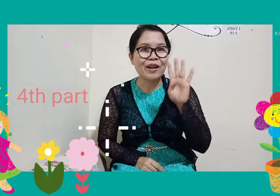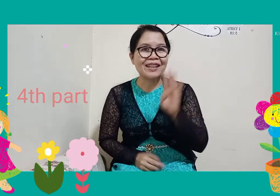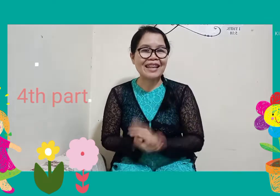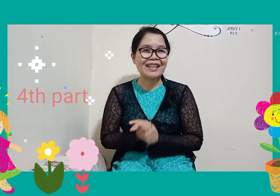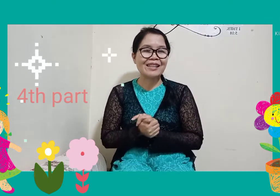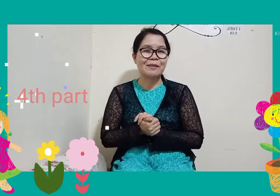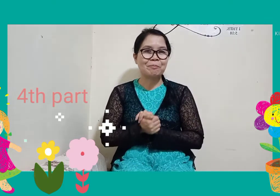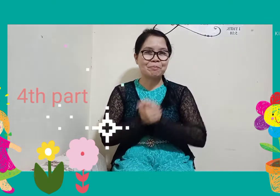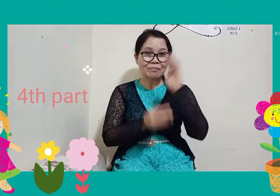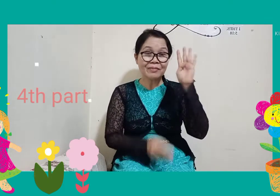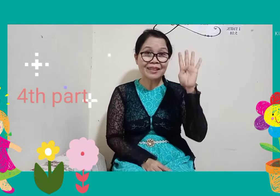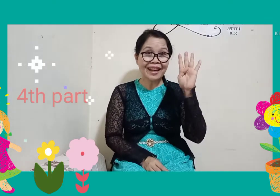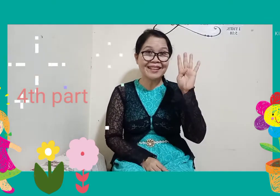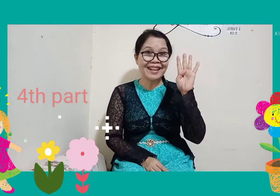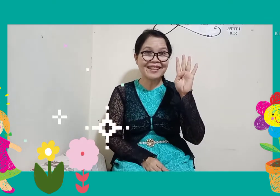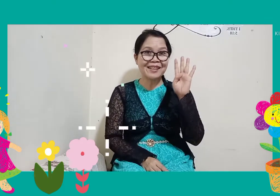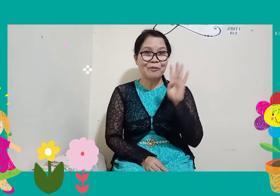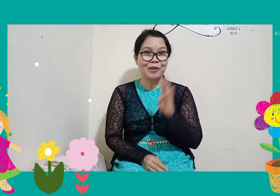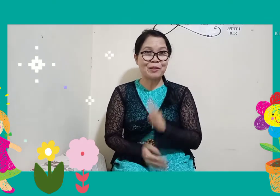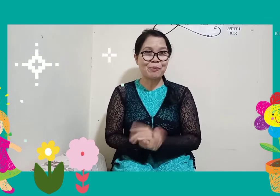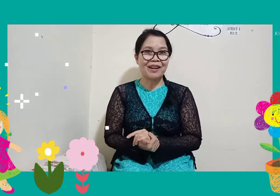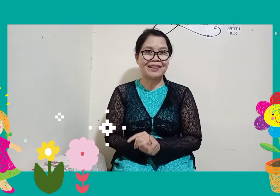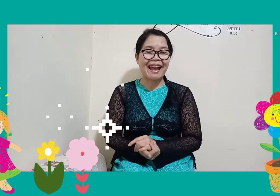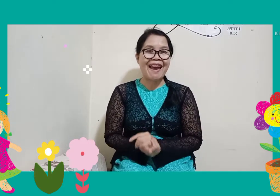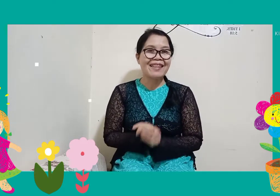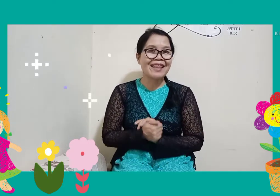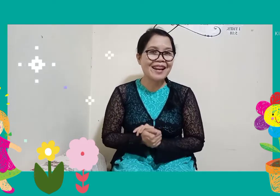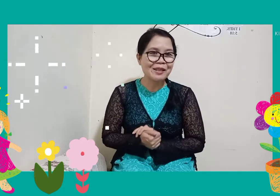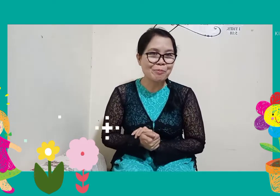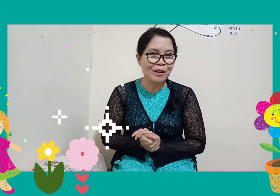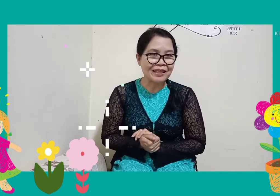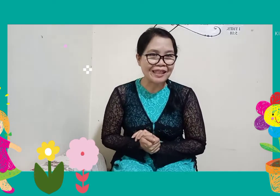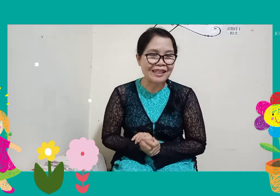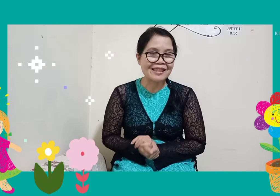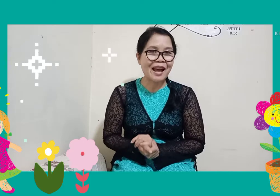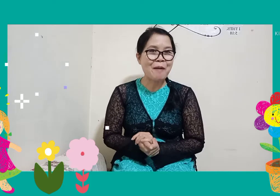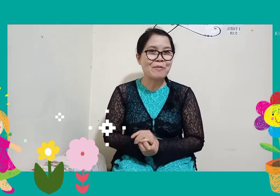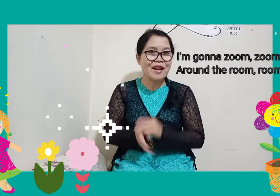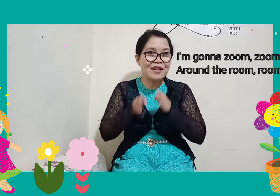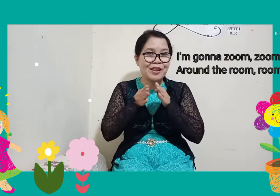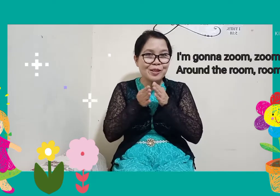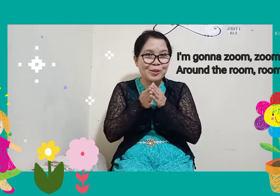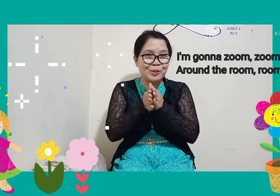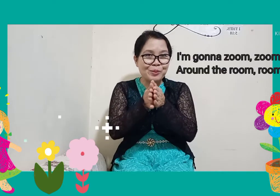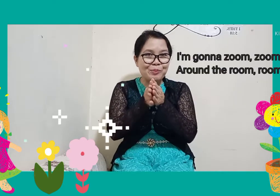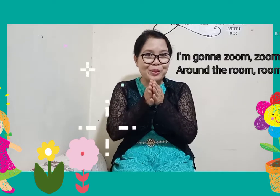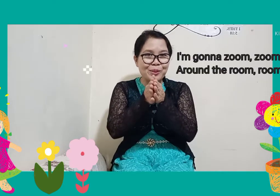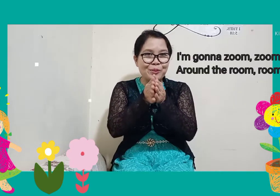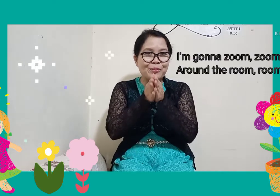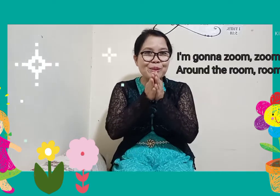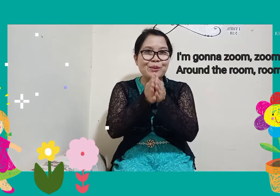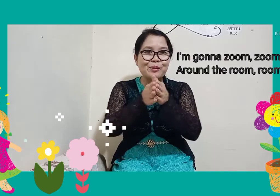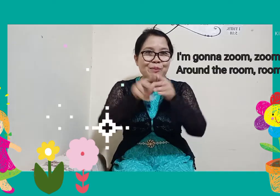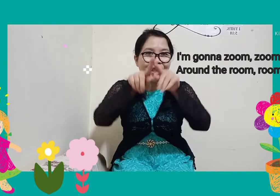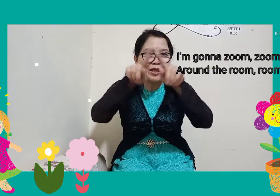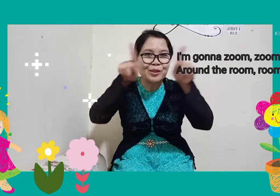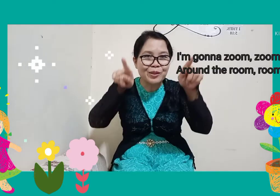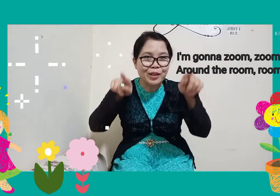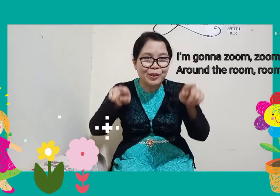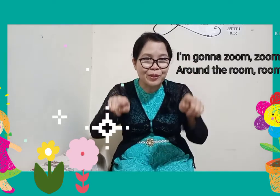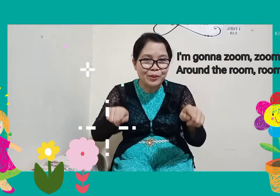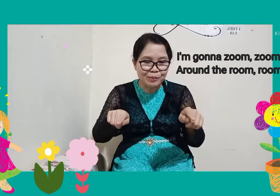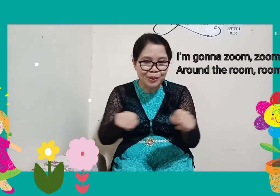last part is and that is the fourth part the last part is I'm gonna zoom zoom zoom